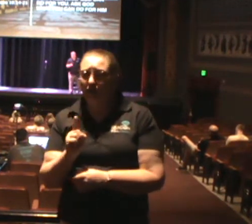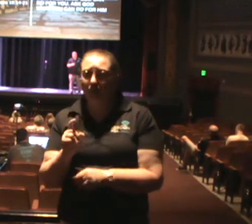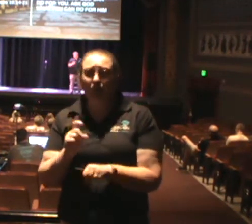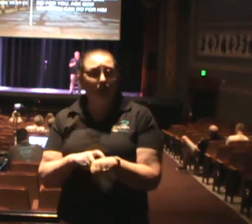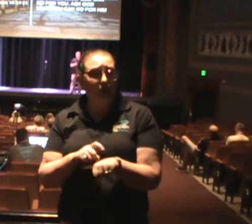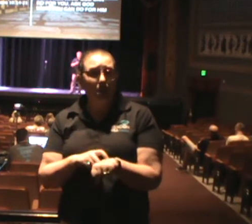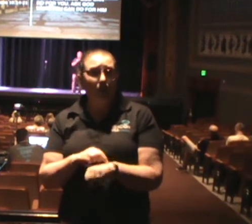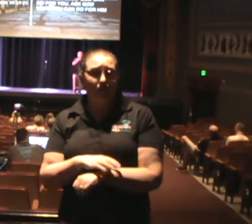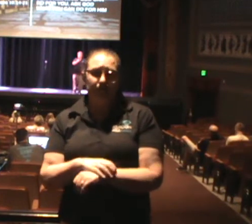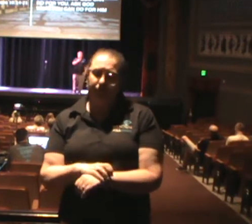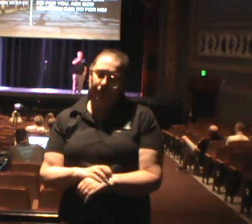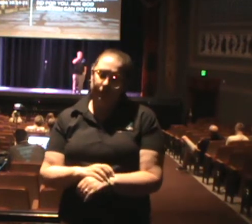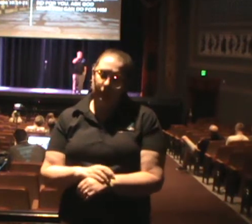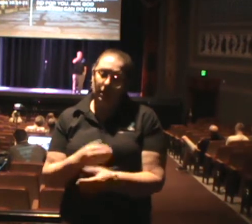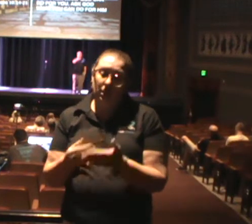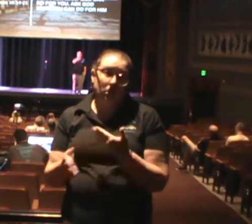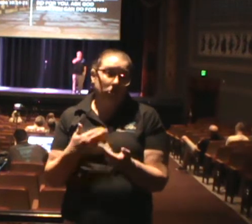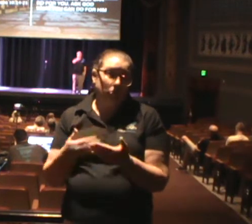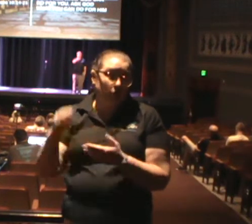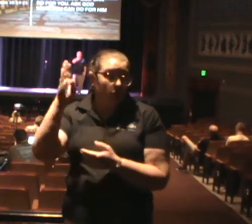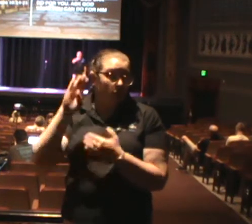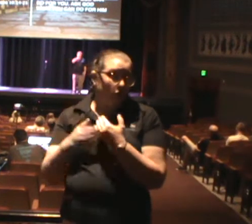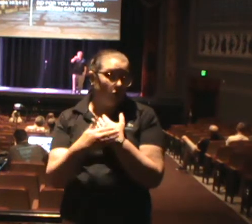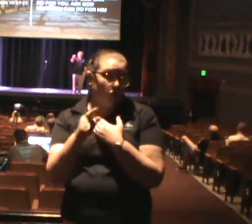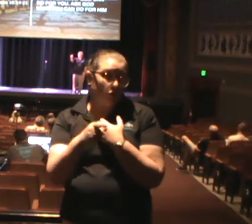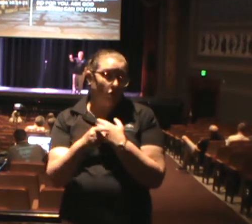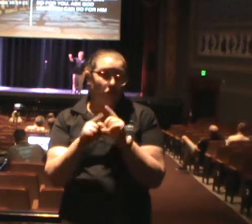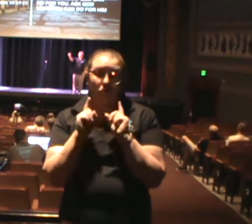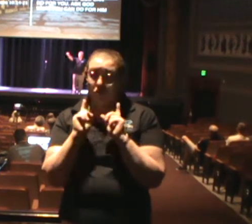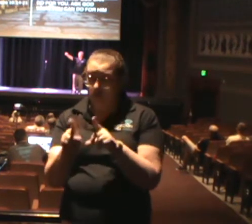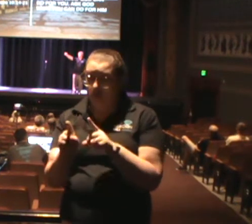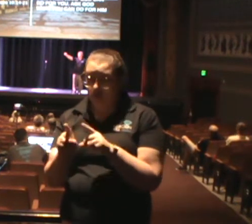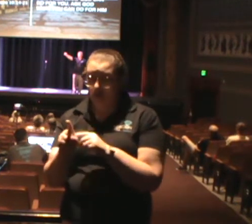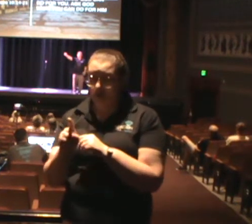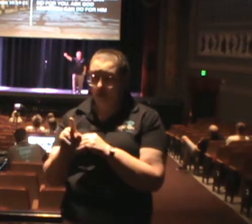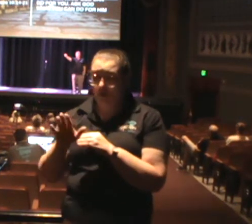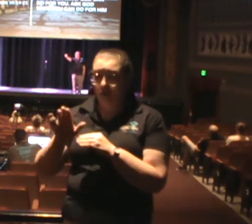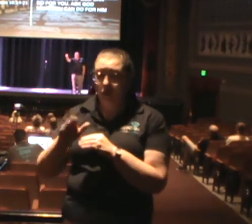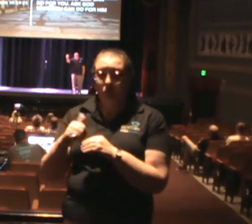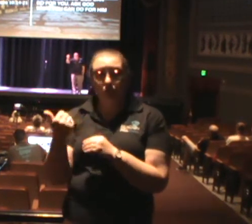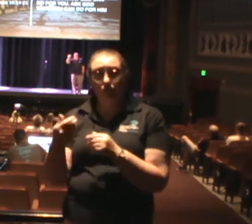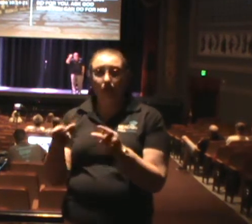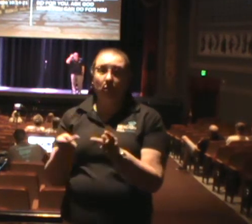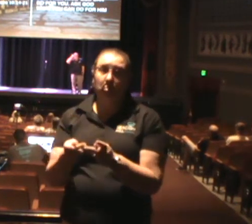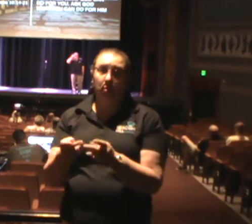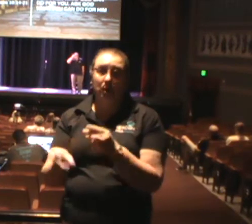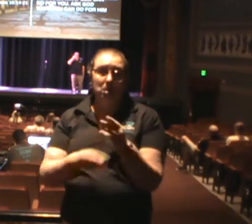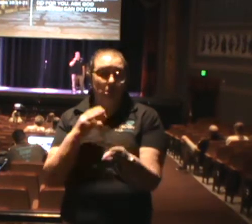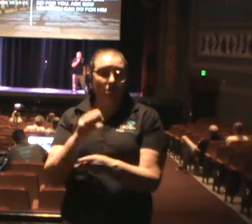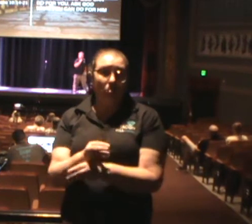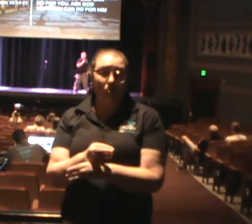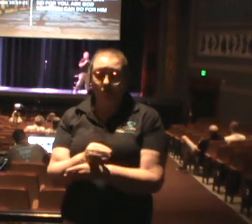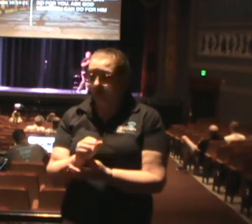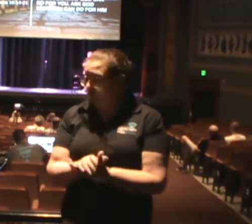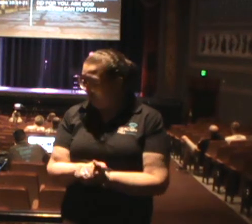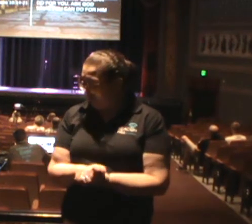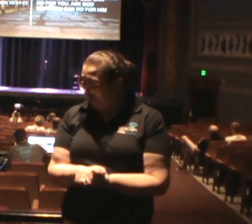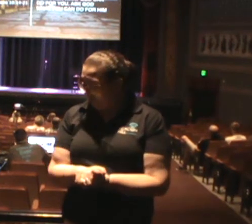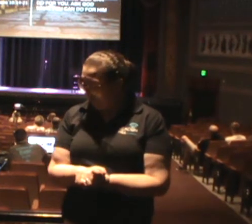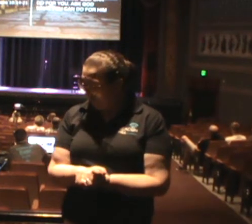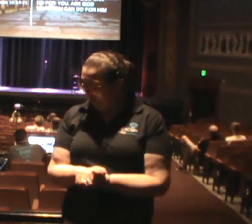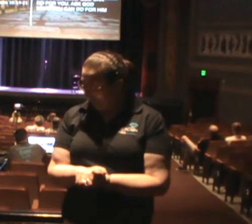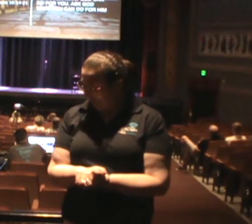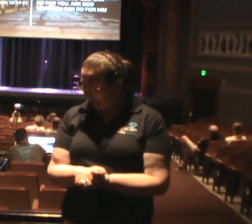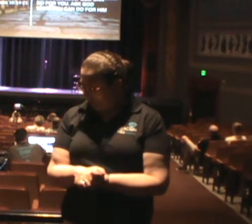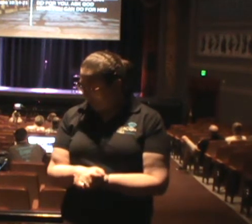whether or not God is calling you physically to the end of the earth, maybe God is putting some place in you right now that is new. As a of fact, this is a